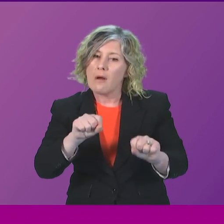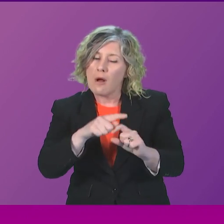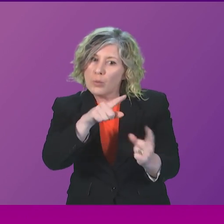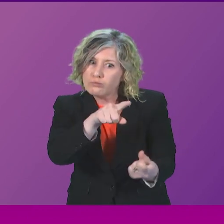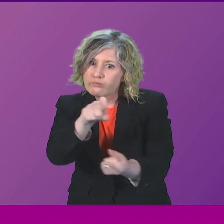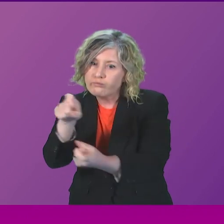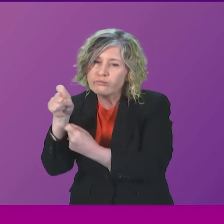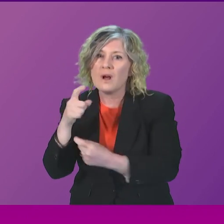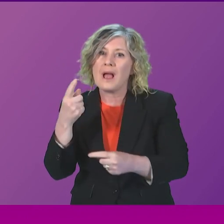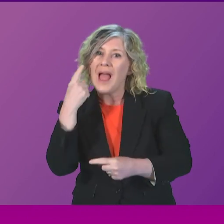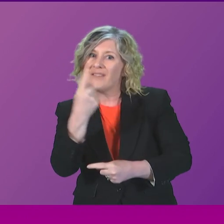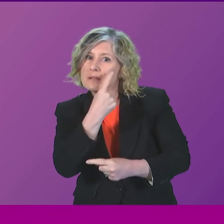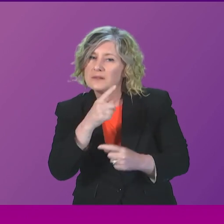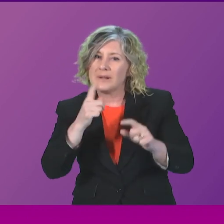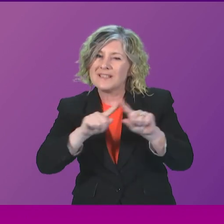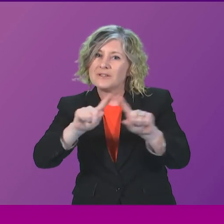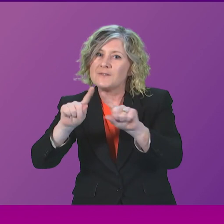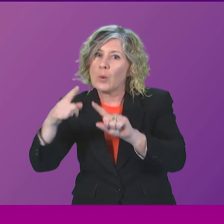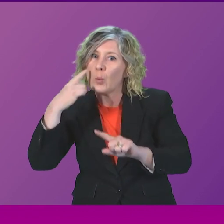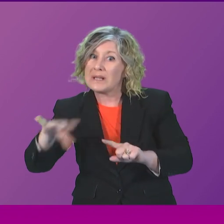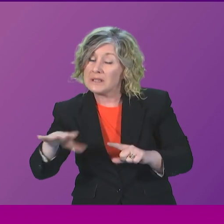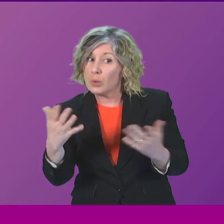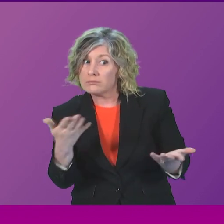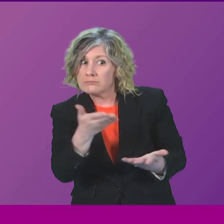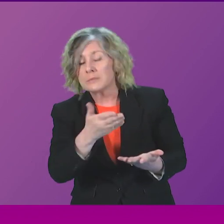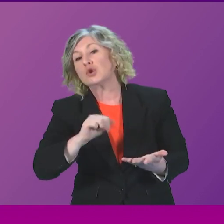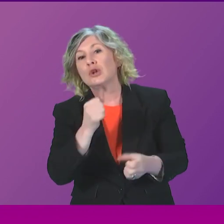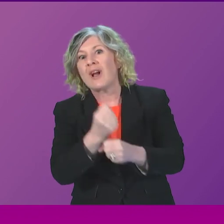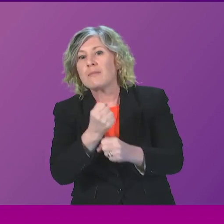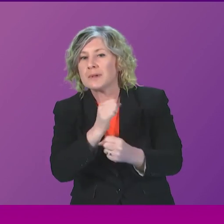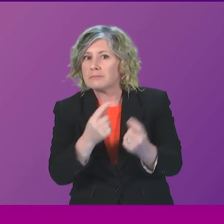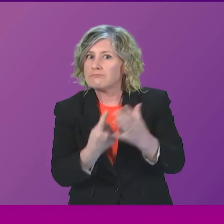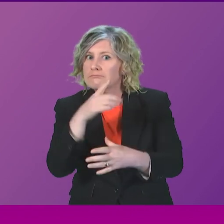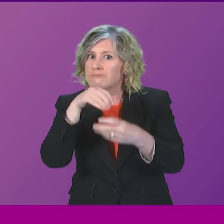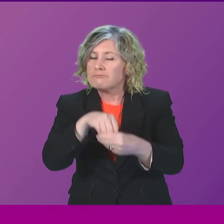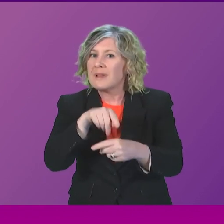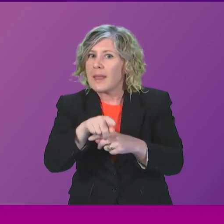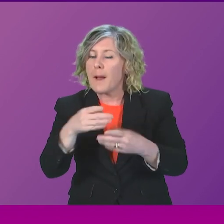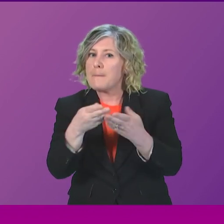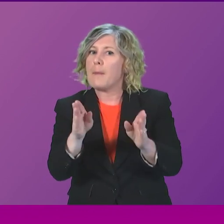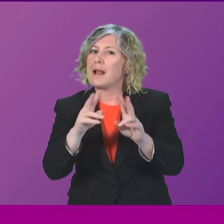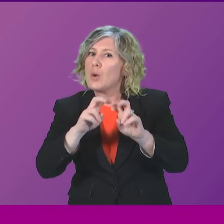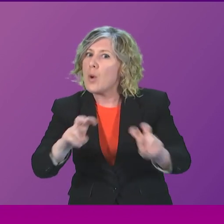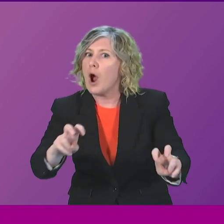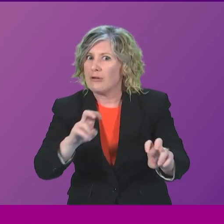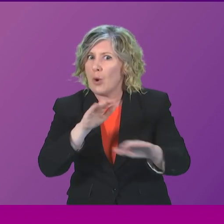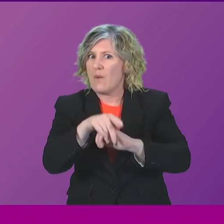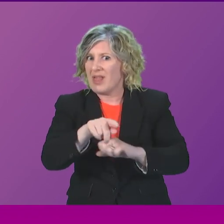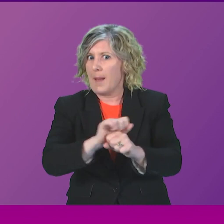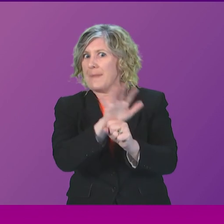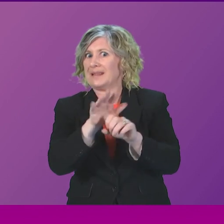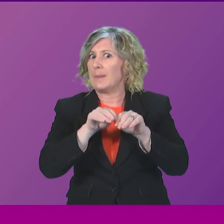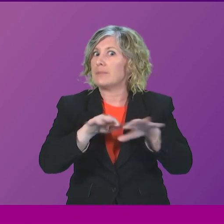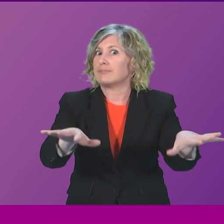the first we are hearing from the Scottish Government in any public inquiry about their response to the COVID pandemic. Three years on from the start of the pandemic,